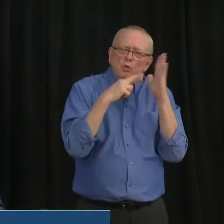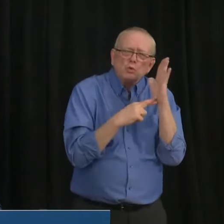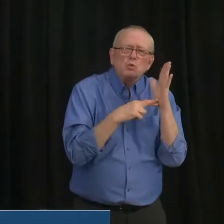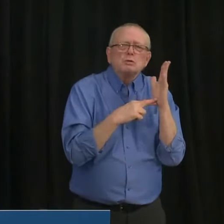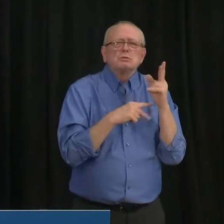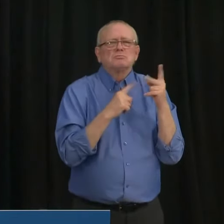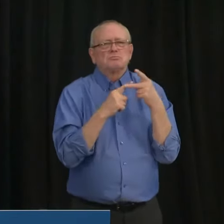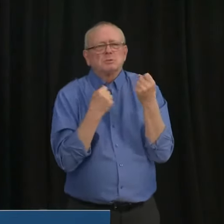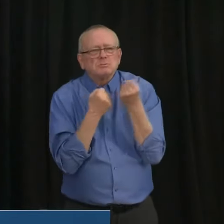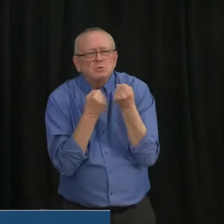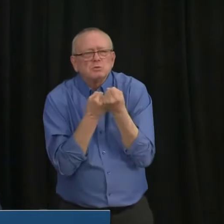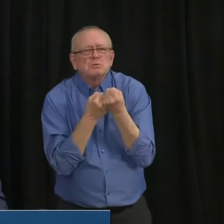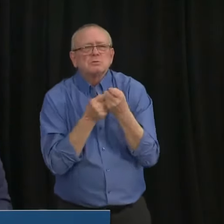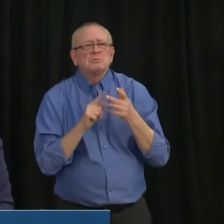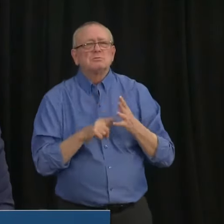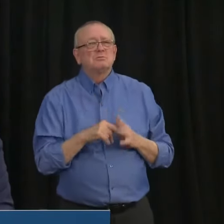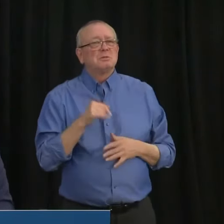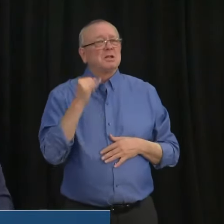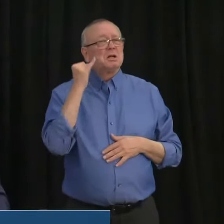if they aren't don't work.